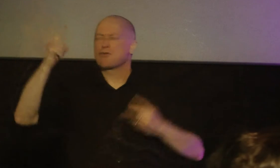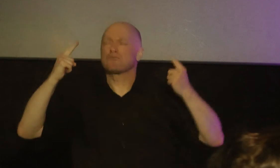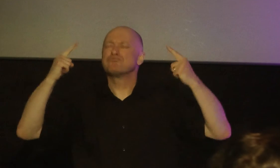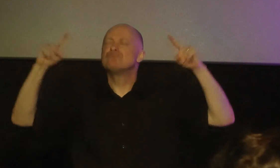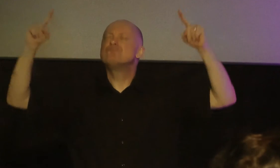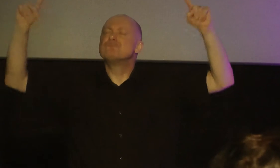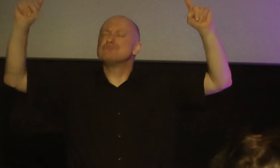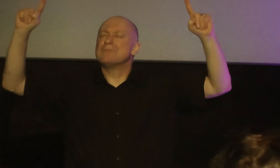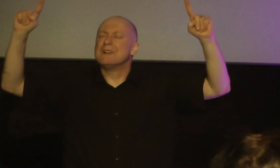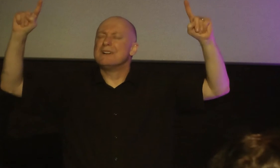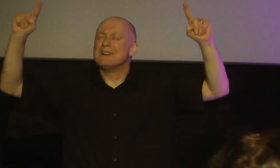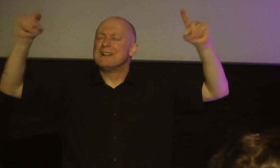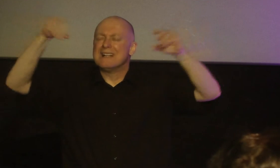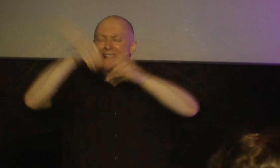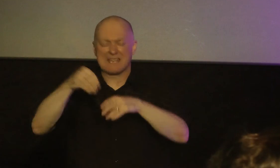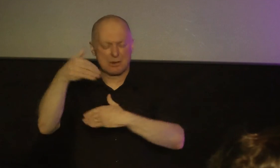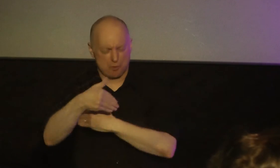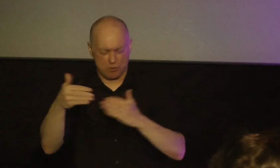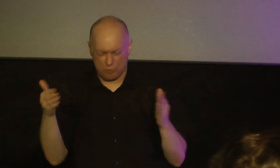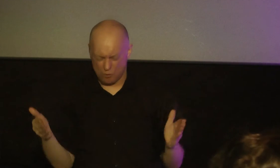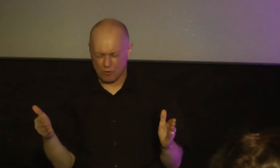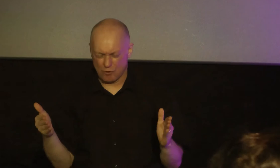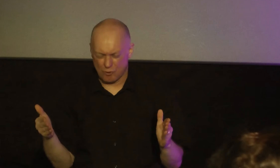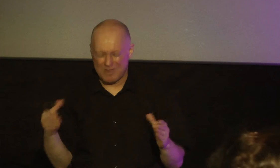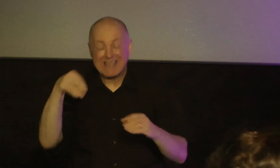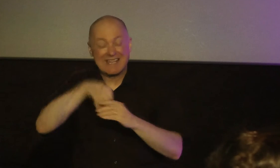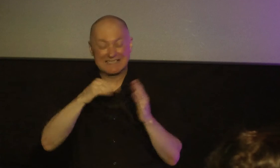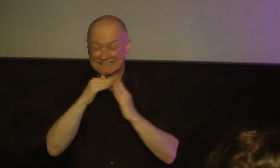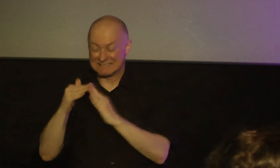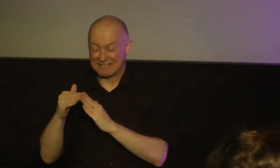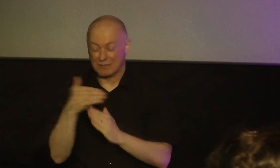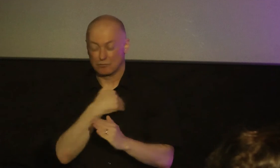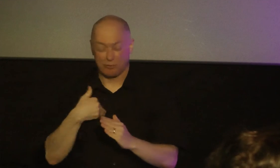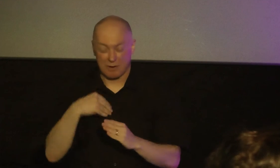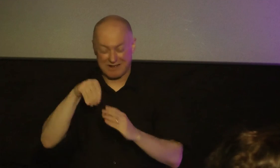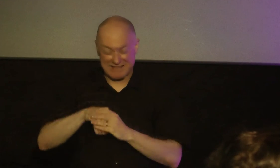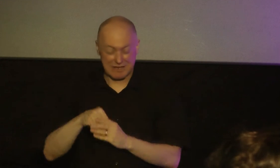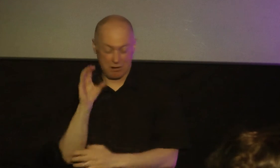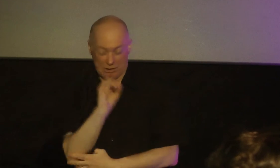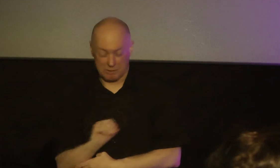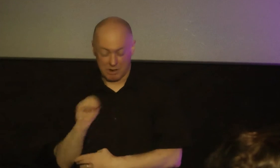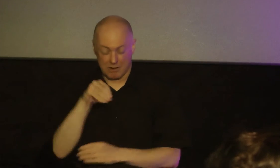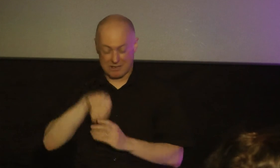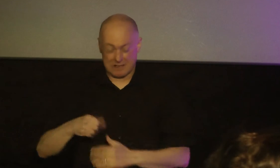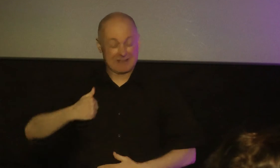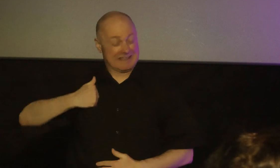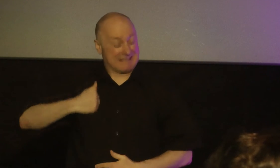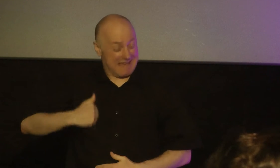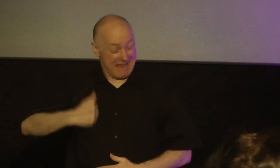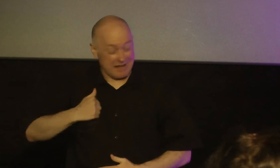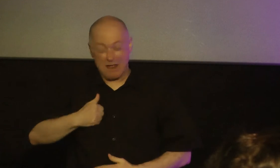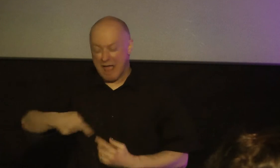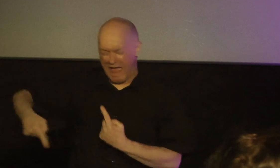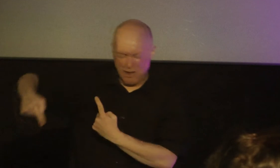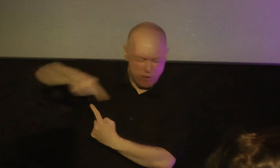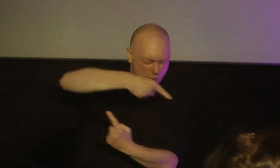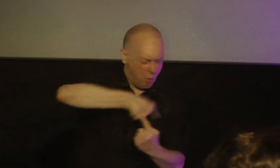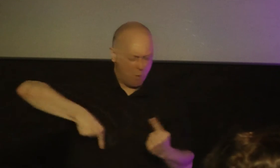in this room in this city in our province in our country and around the world we